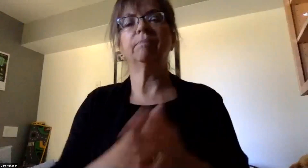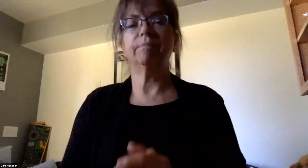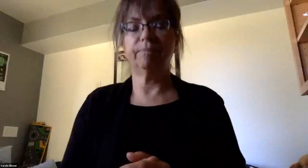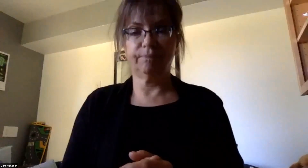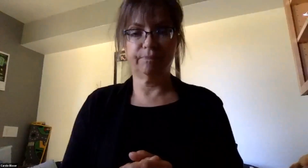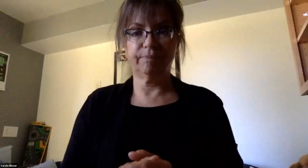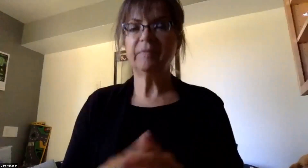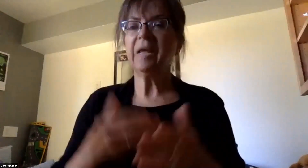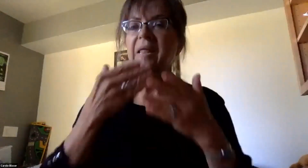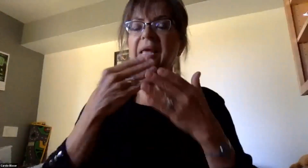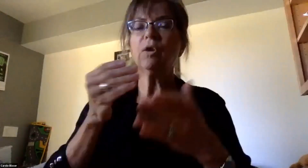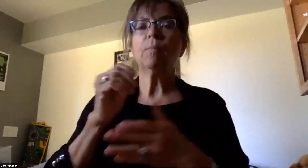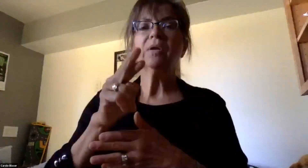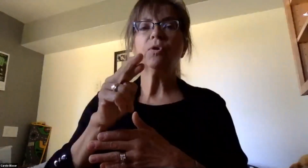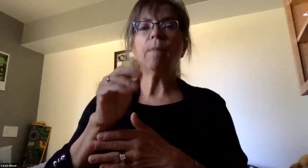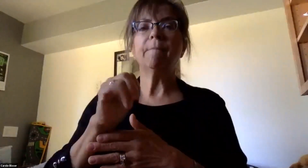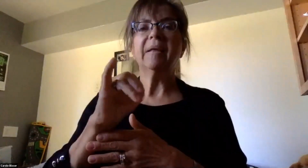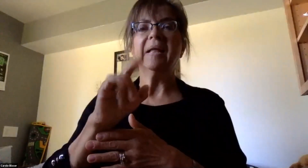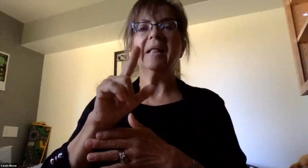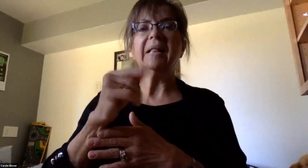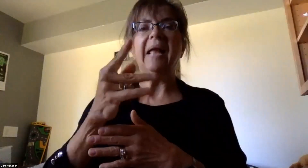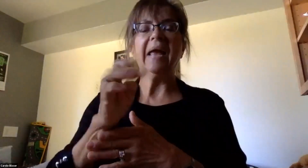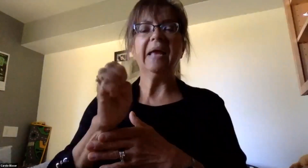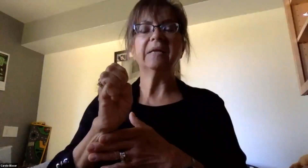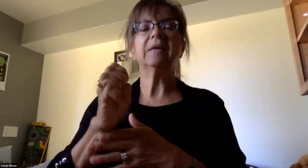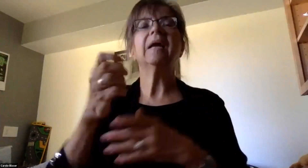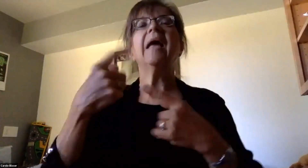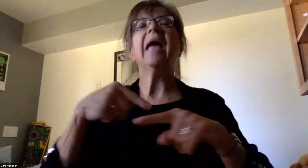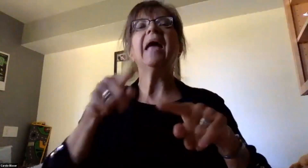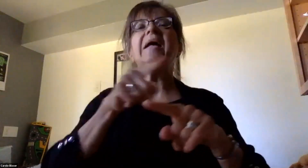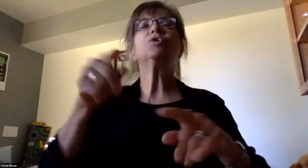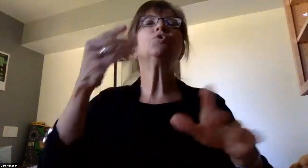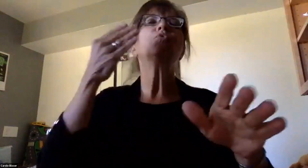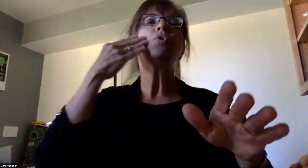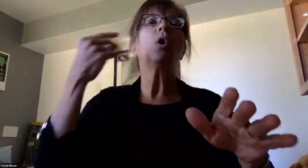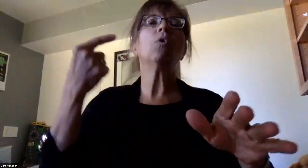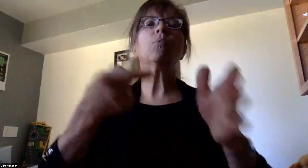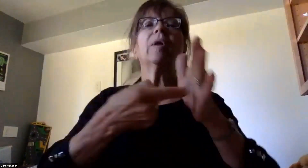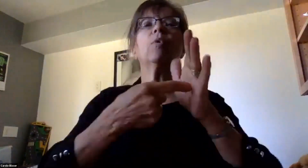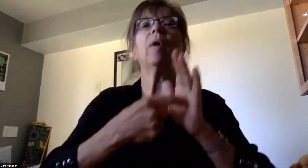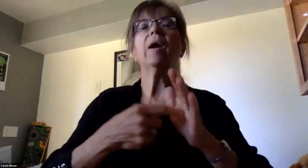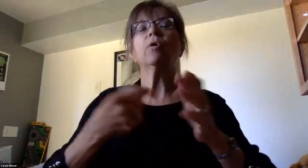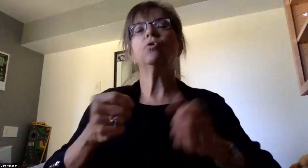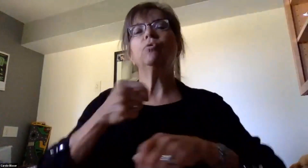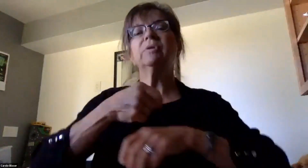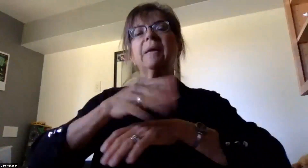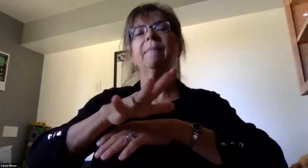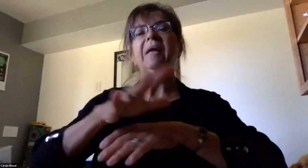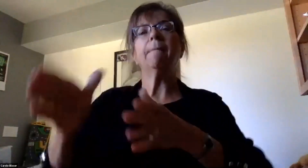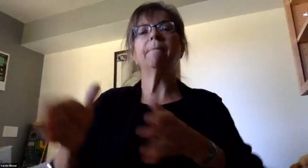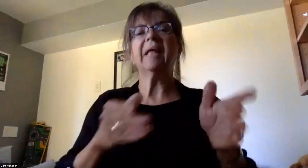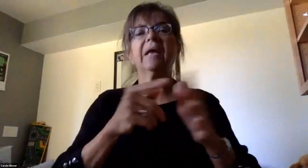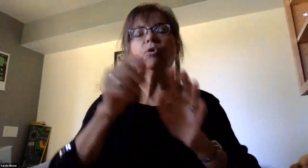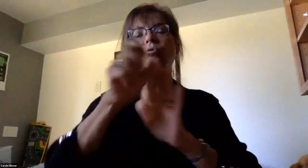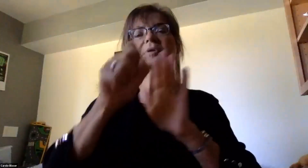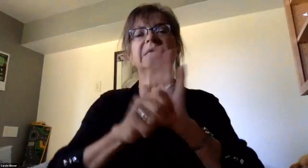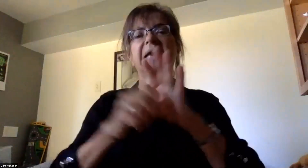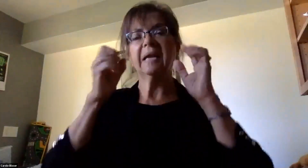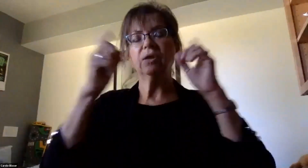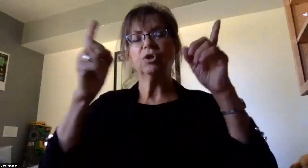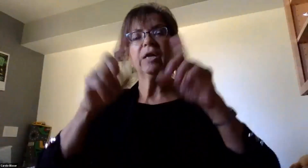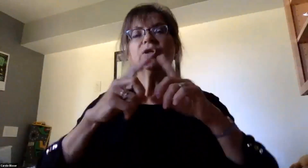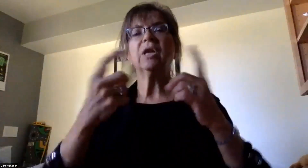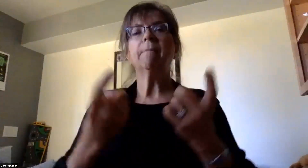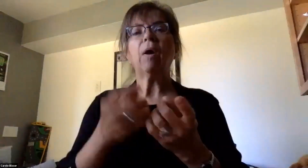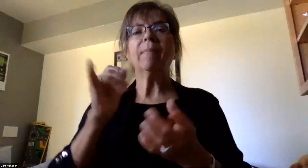All right. Thank you, Mr. Millgate. So as you know, we are required to submit a plan to our state education department that